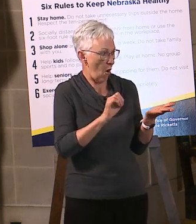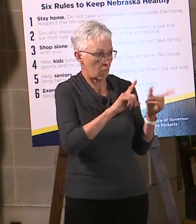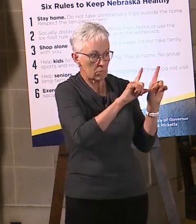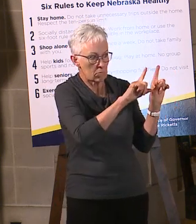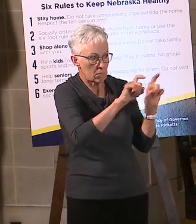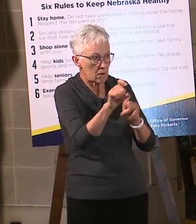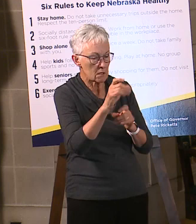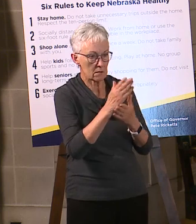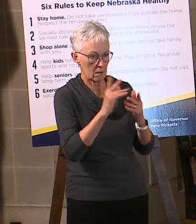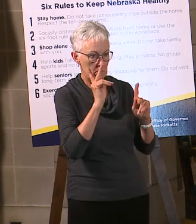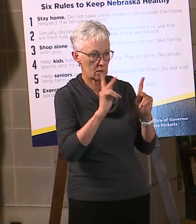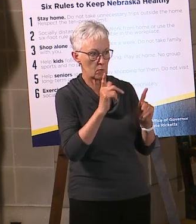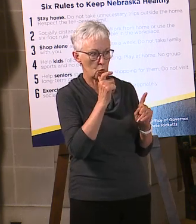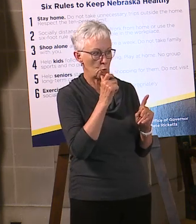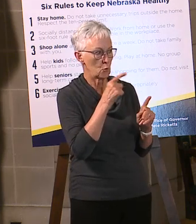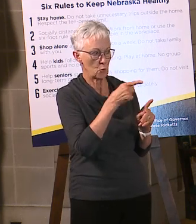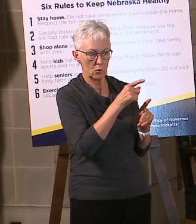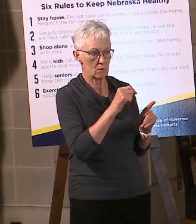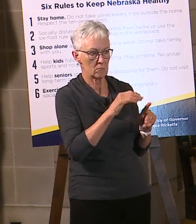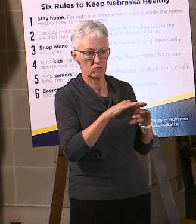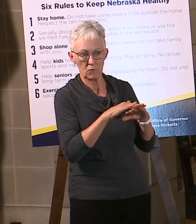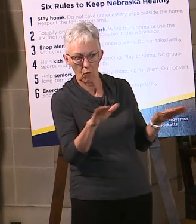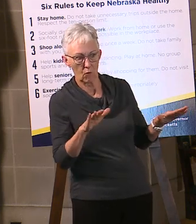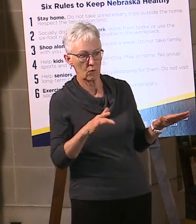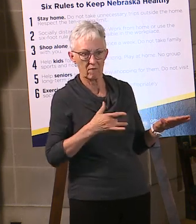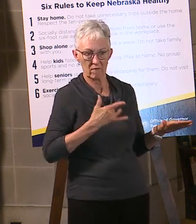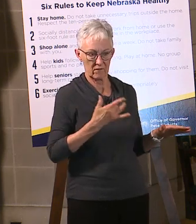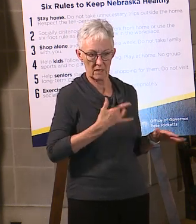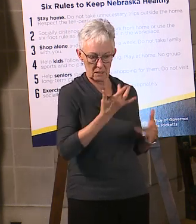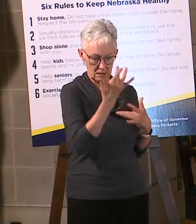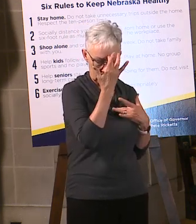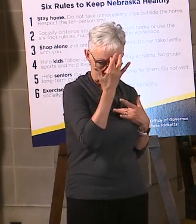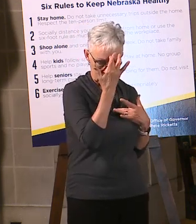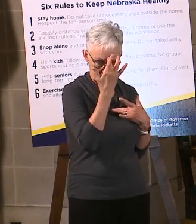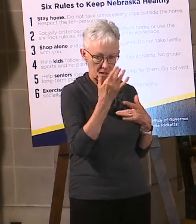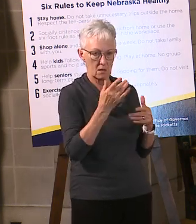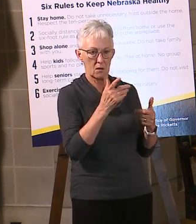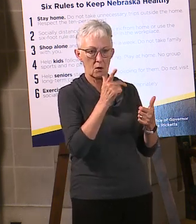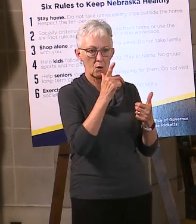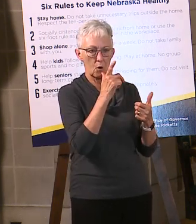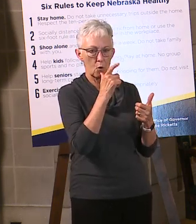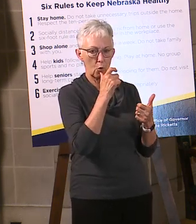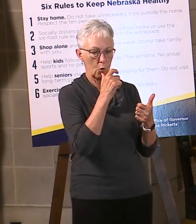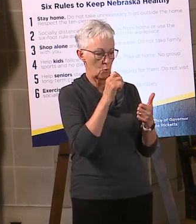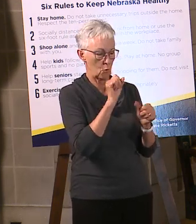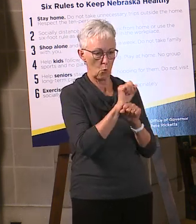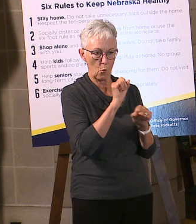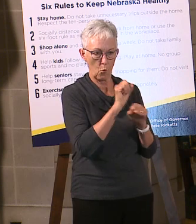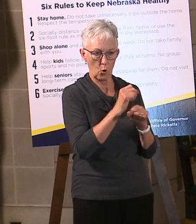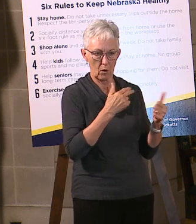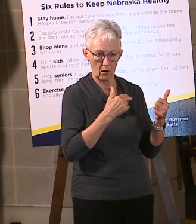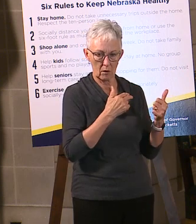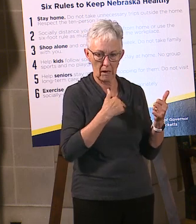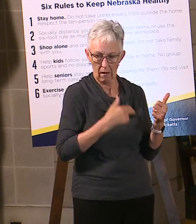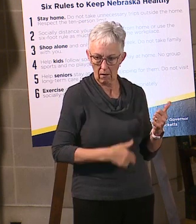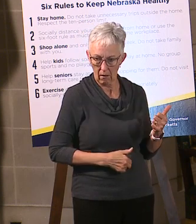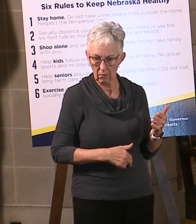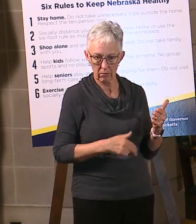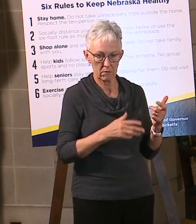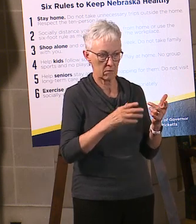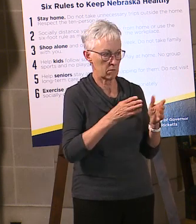working in the food processing industry or a first responder, because we're not making symptoms a qualification for those folks to do it.